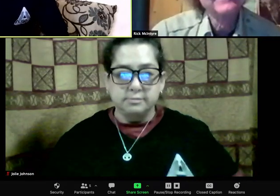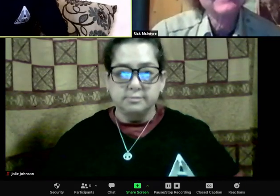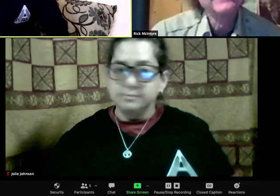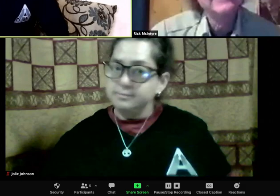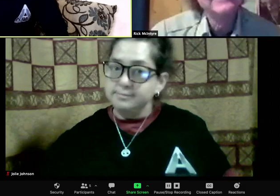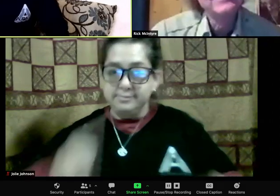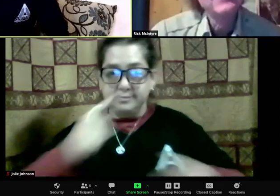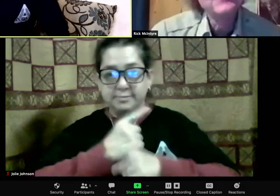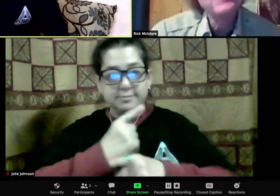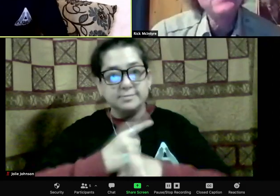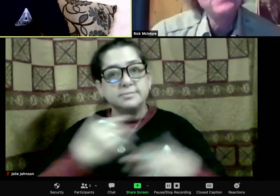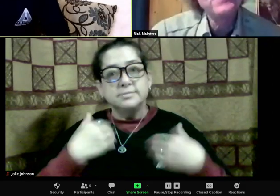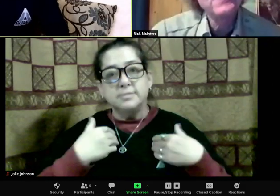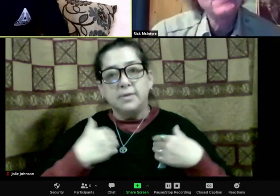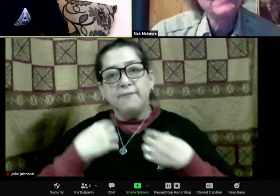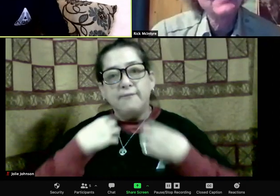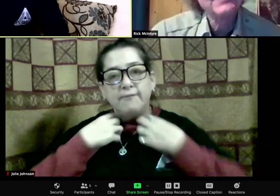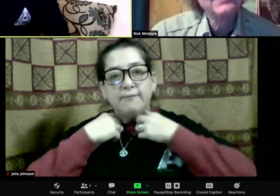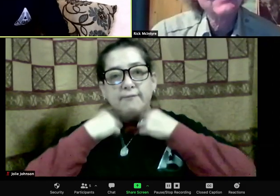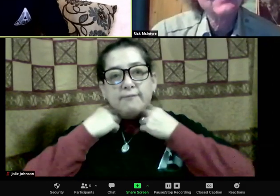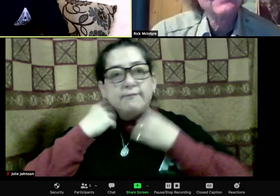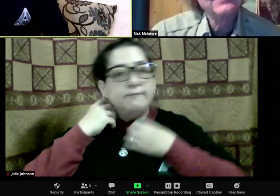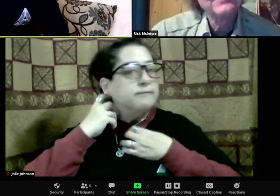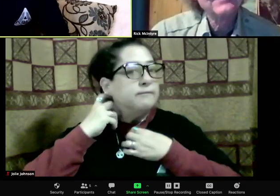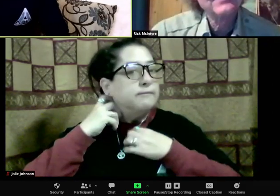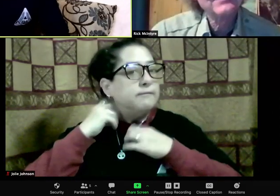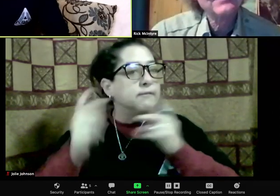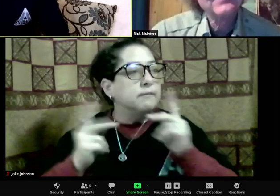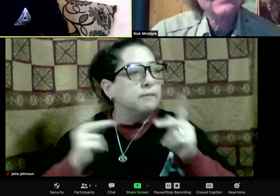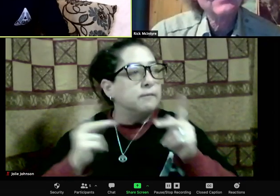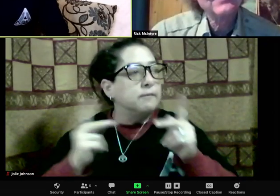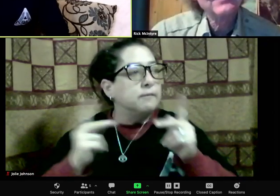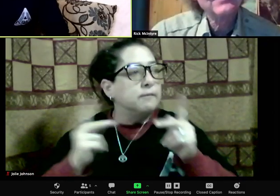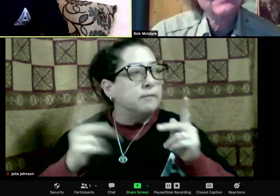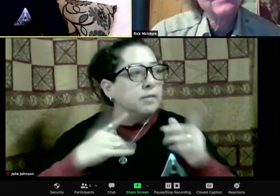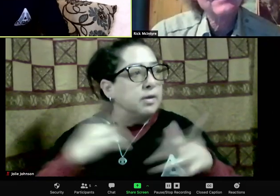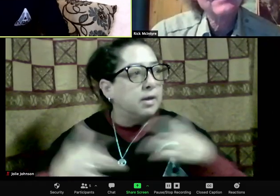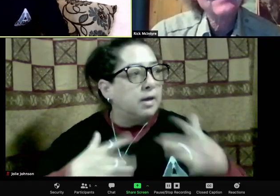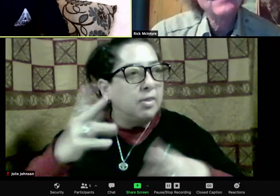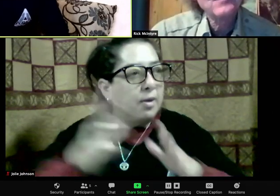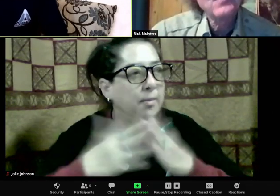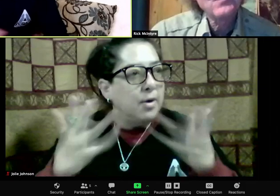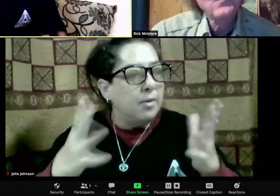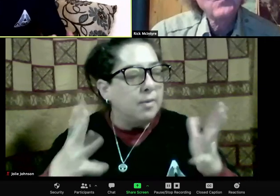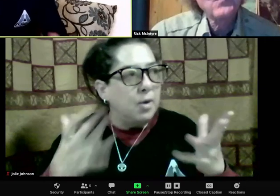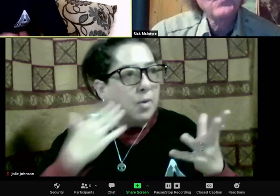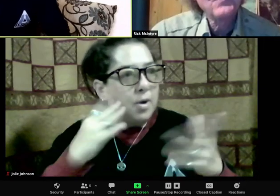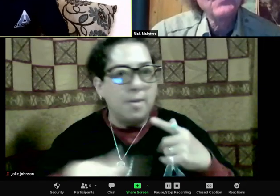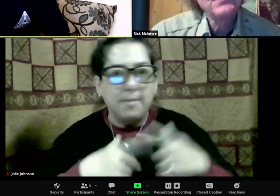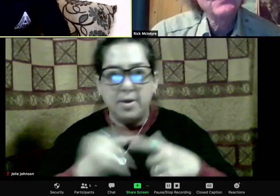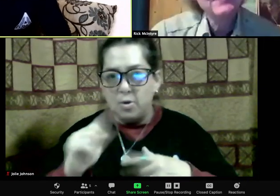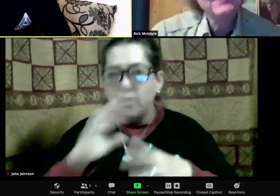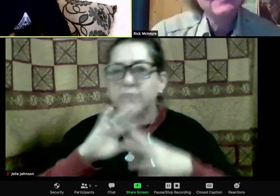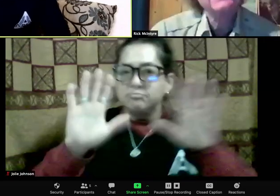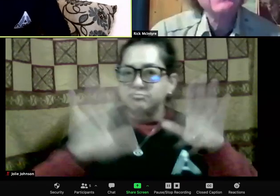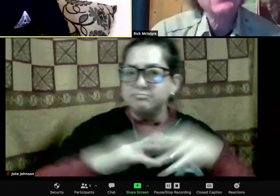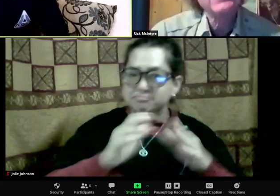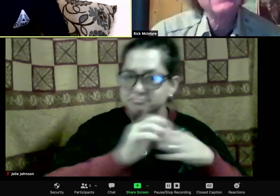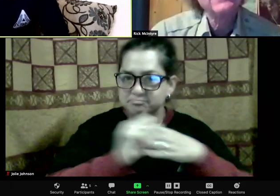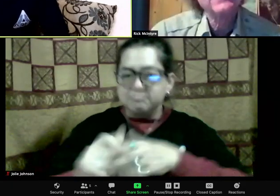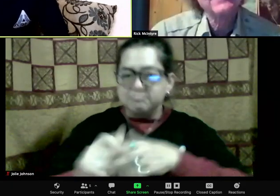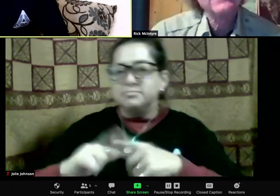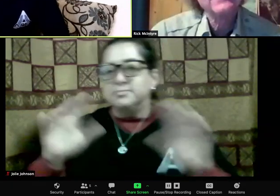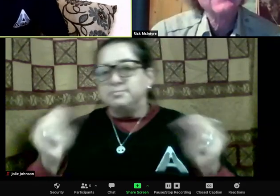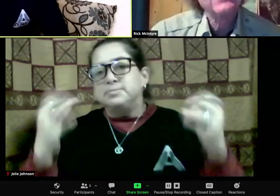ensconced in the top position. And the surviving older sister is just accepting of that. Oh,